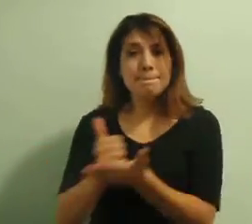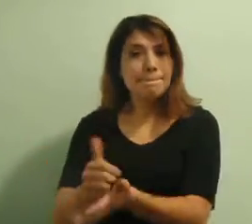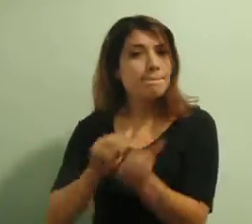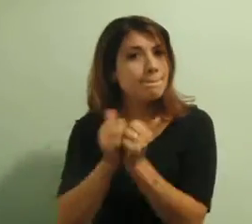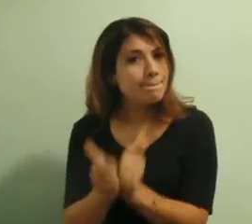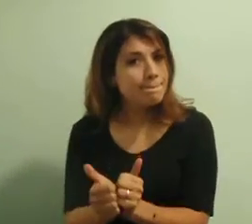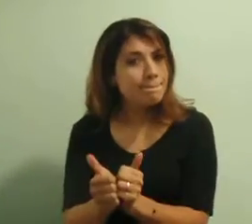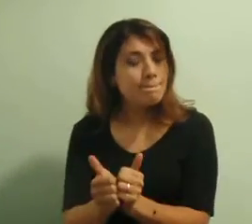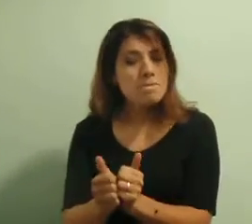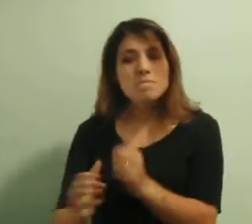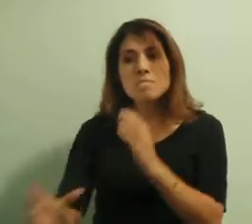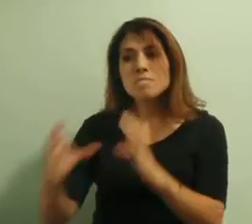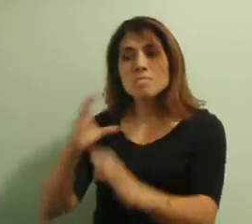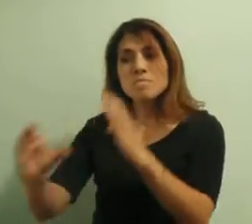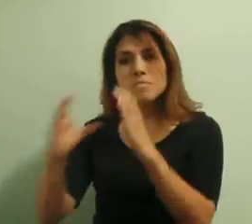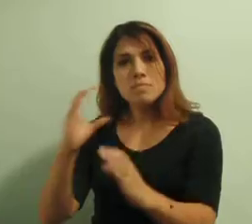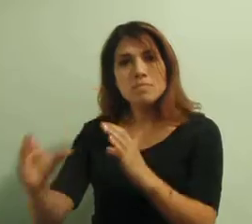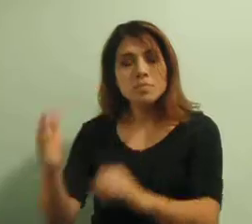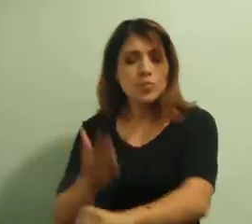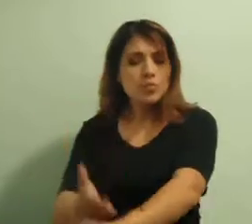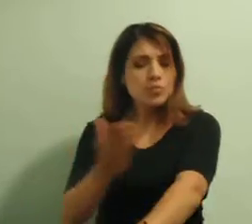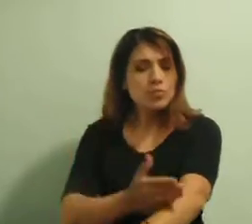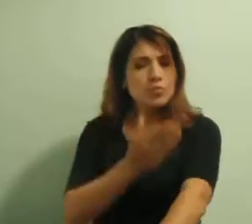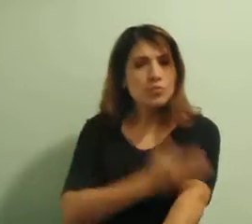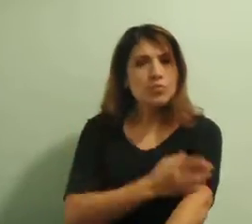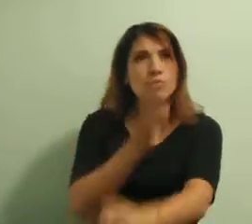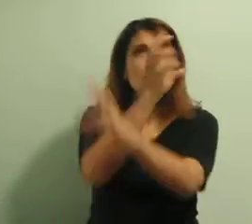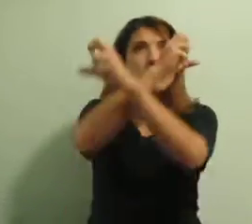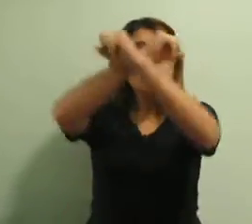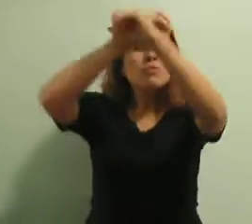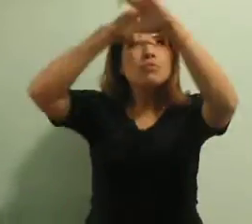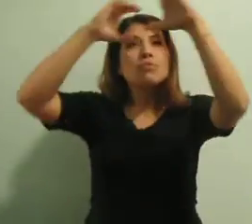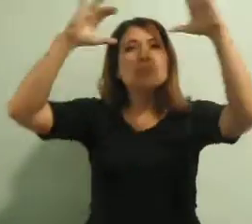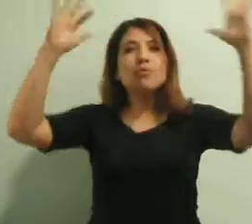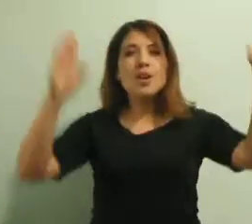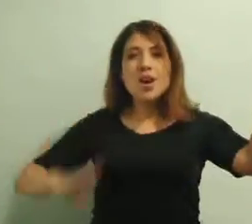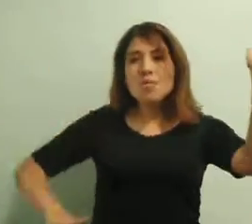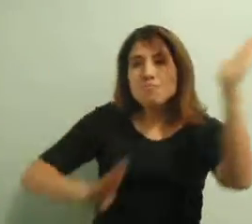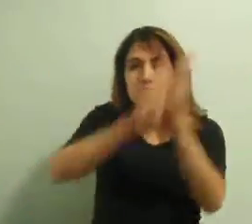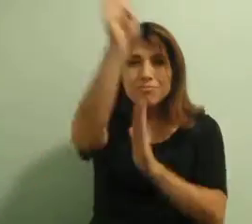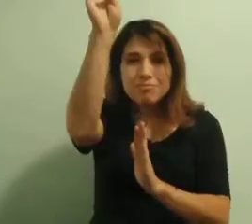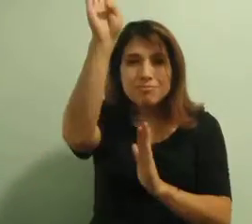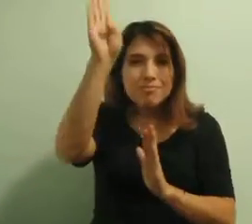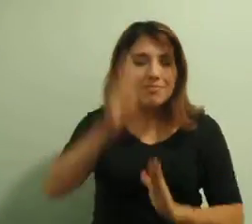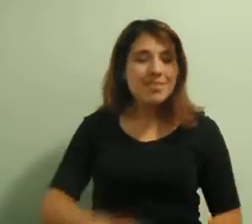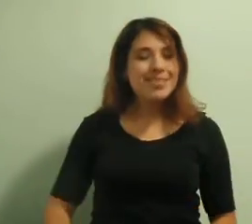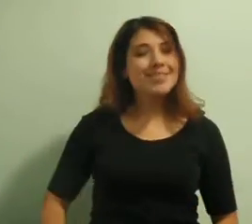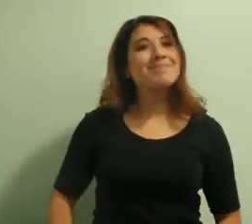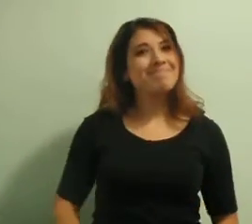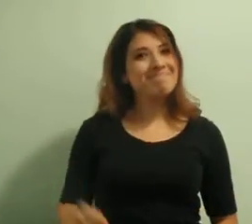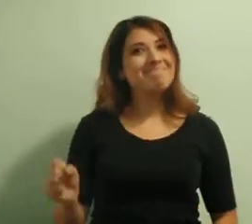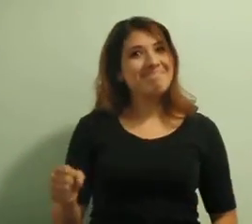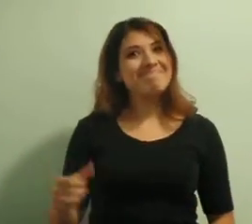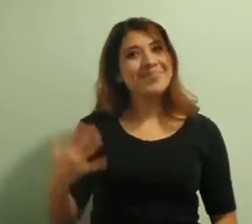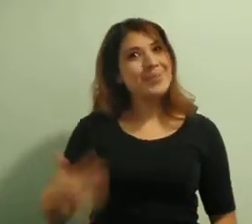Sign language also helps them so much. It helps them really be better communicators. It also sparks their imagination.